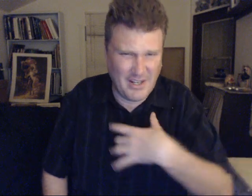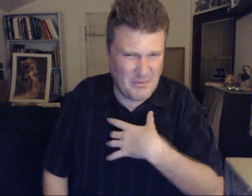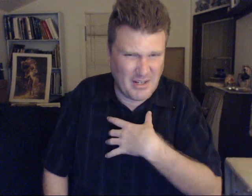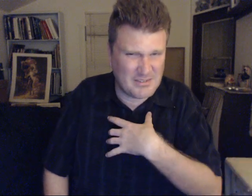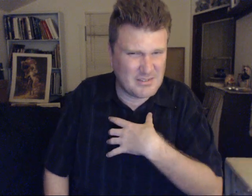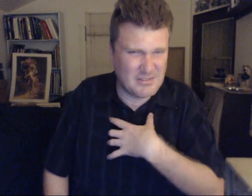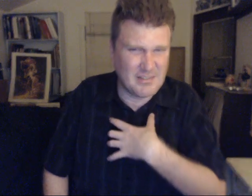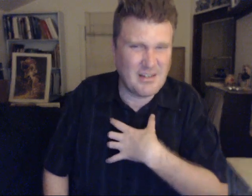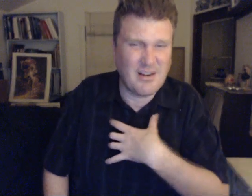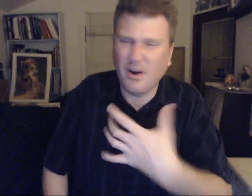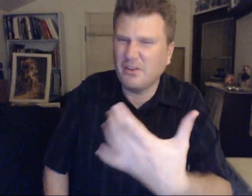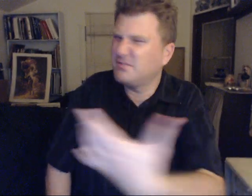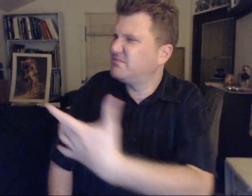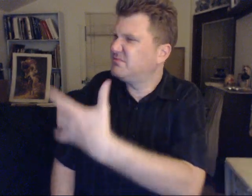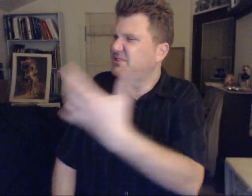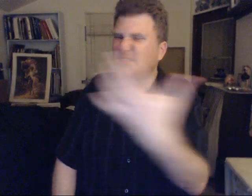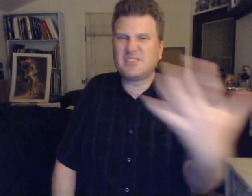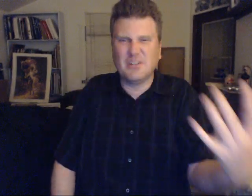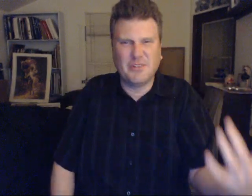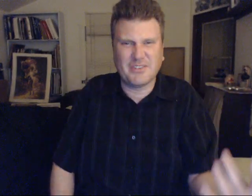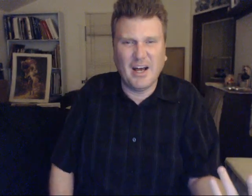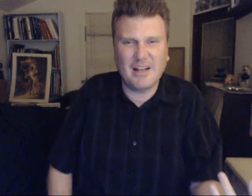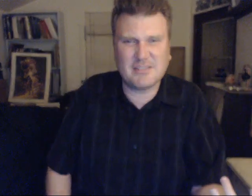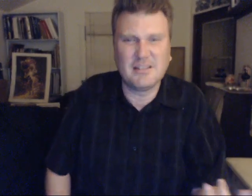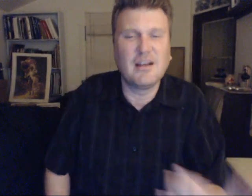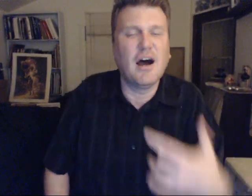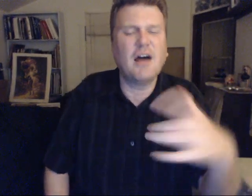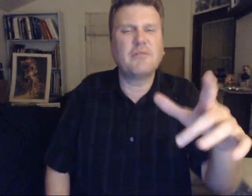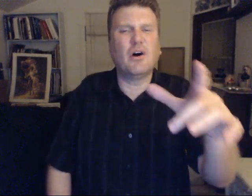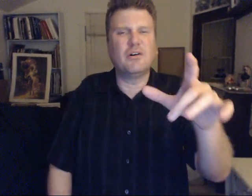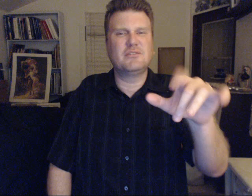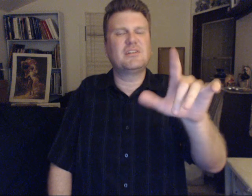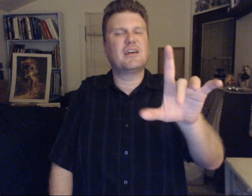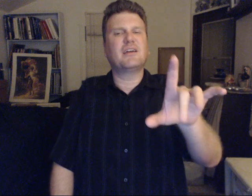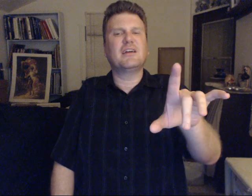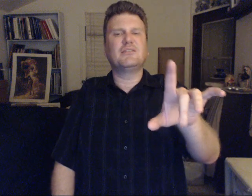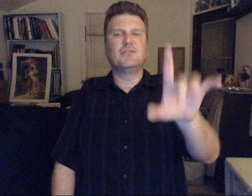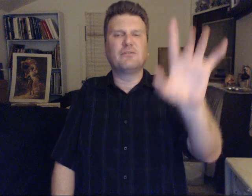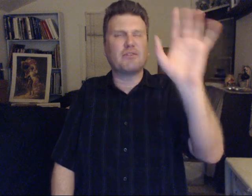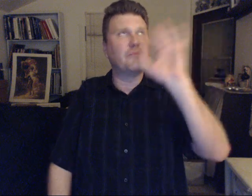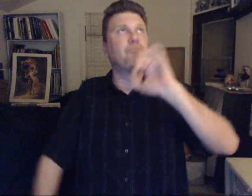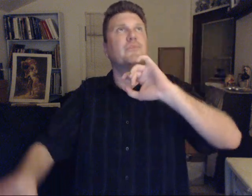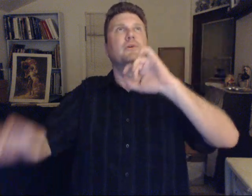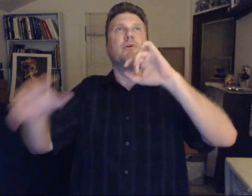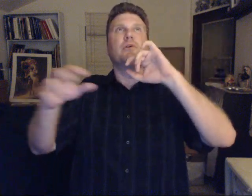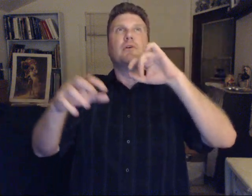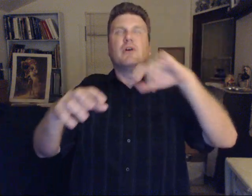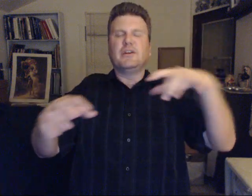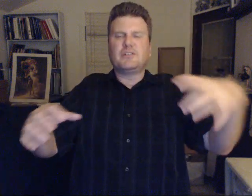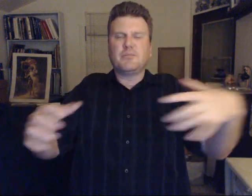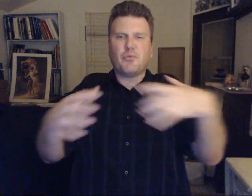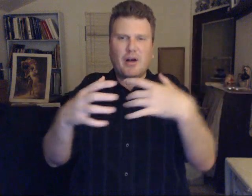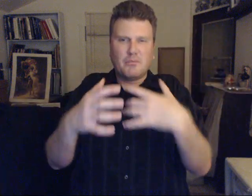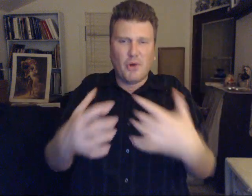am not. Our. System is not. I am calling. Connecting you. A ship. Around Mars.